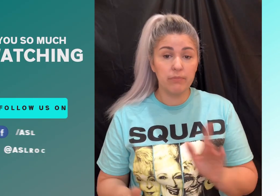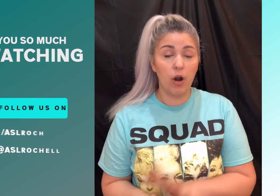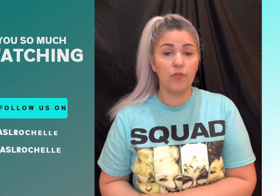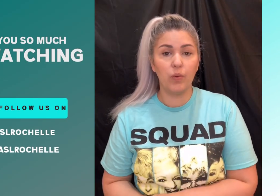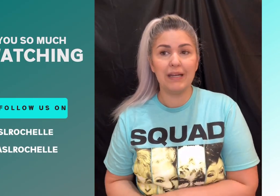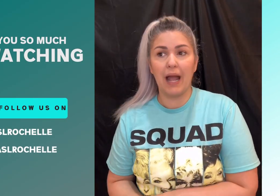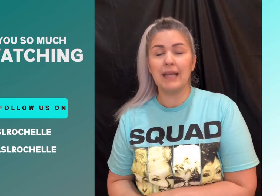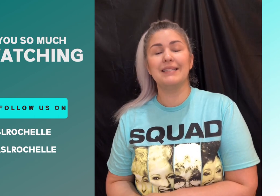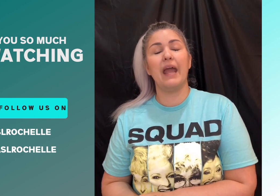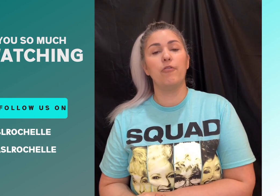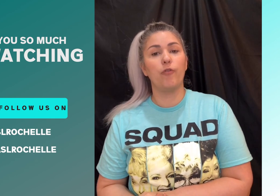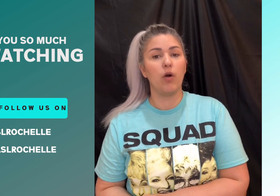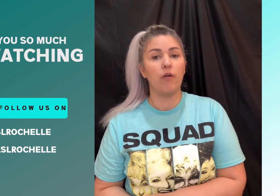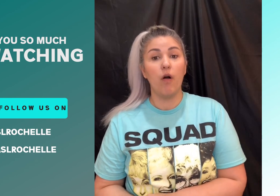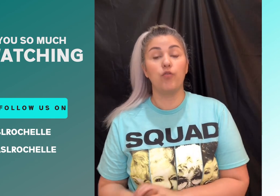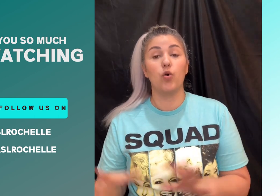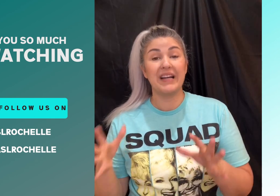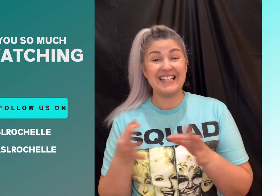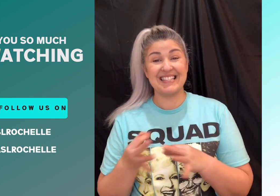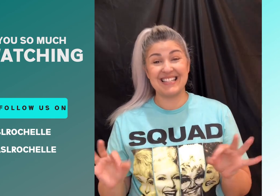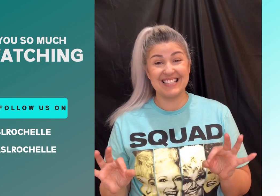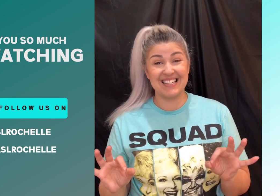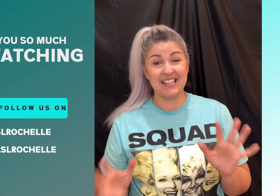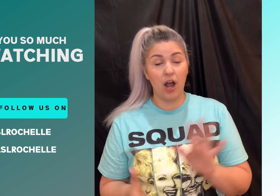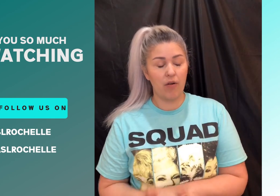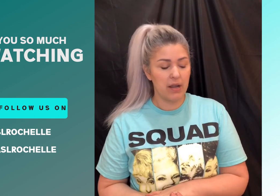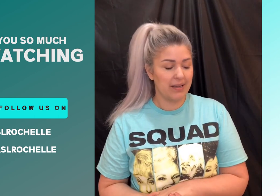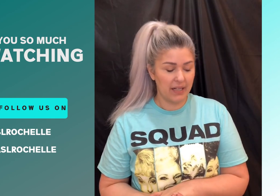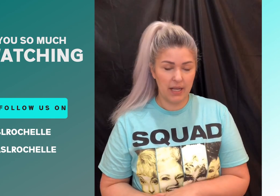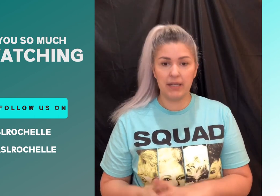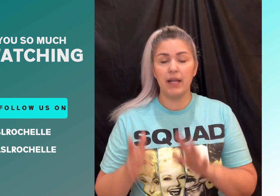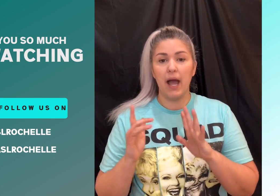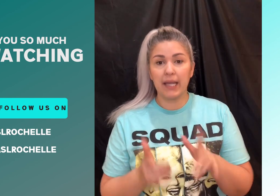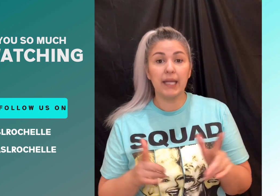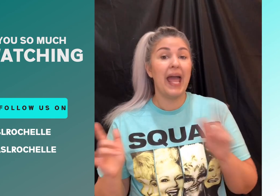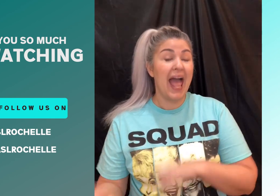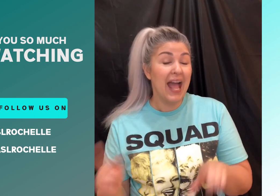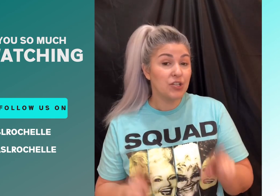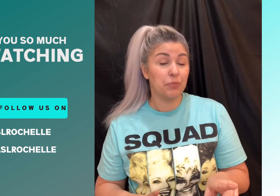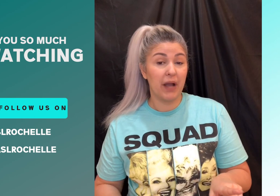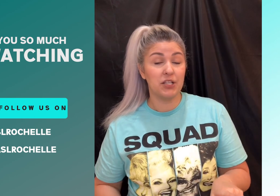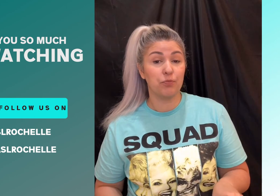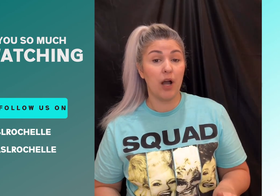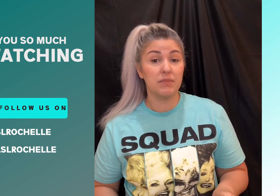tomorrow for week nine day four four sentences all right get excited again head to the practice prompt